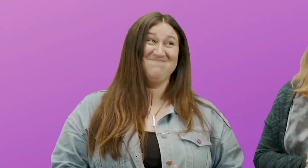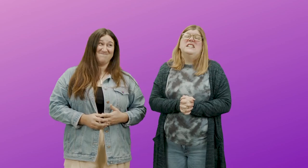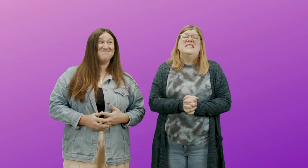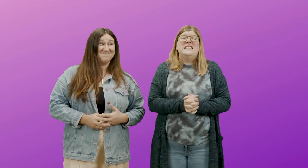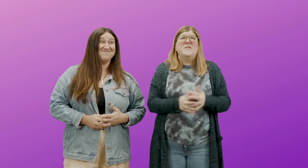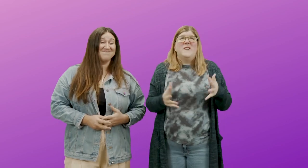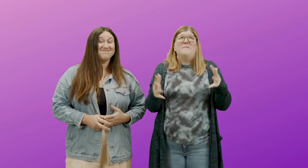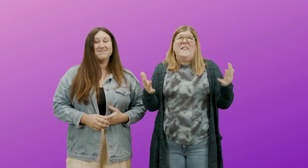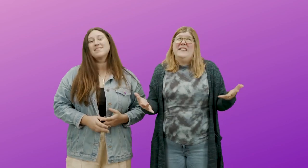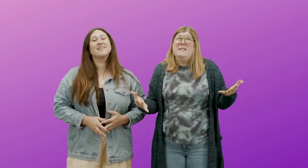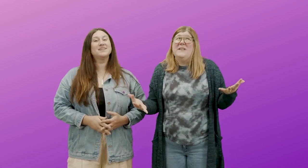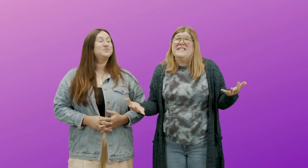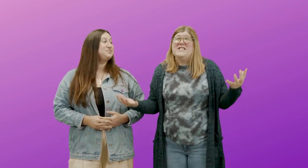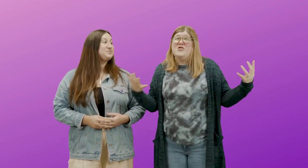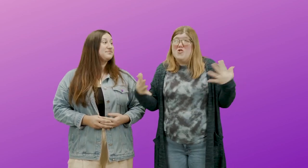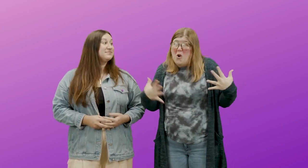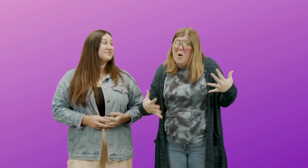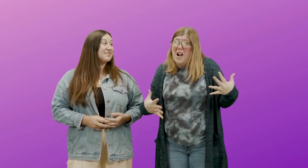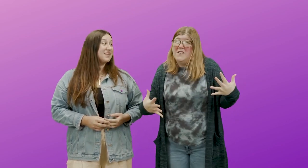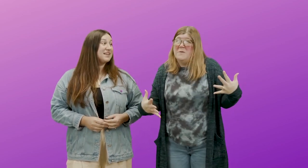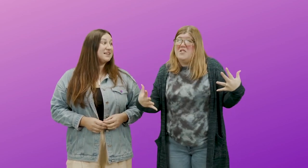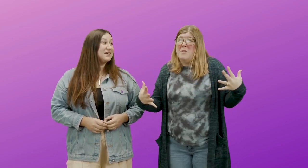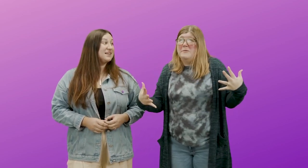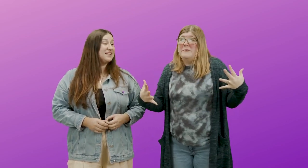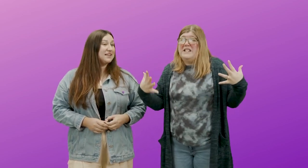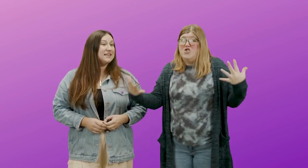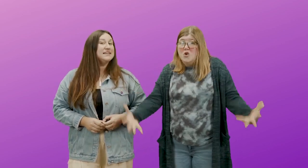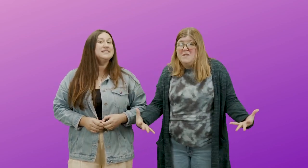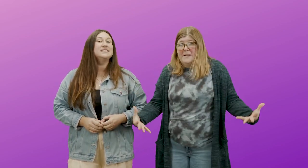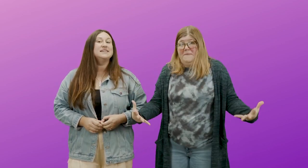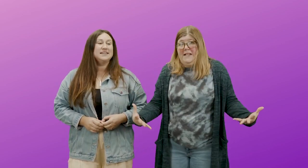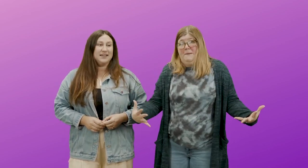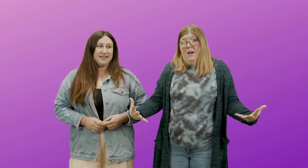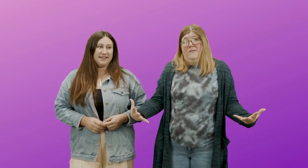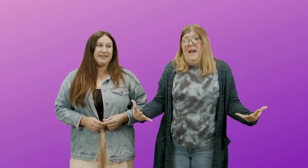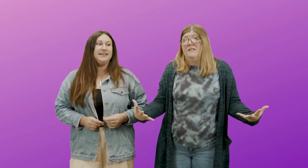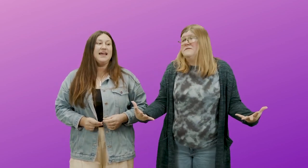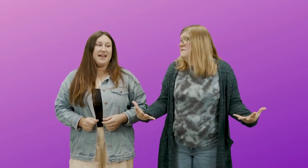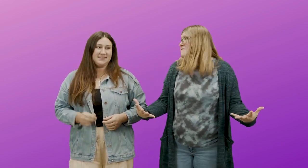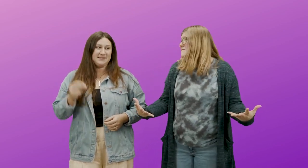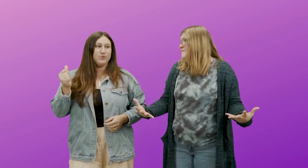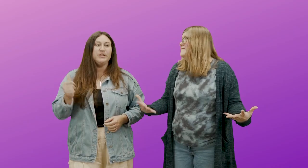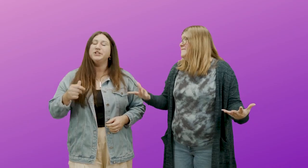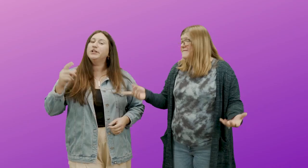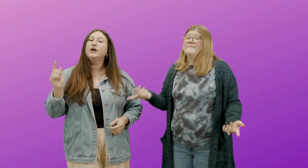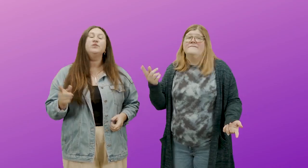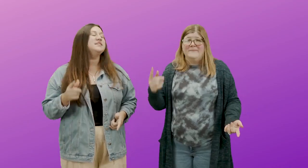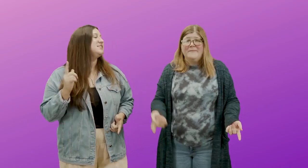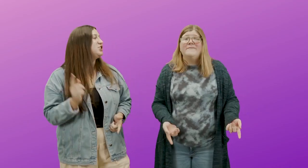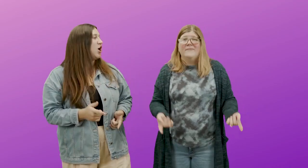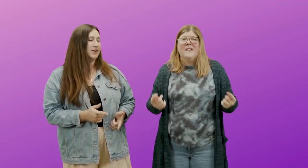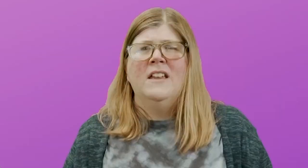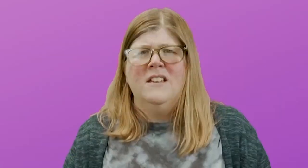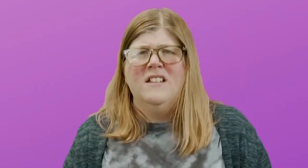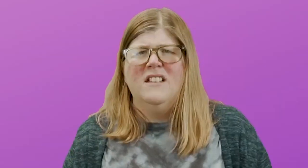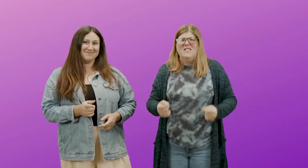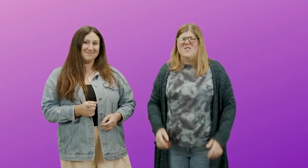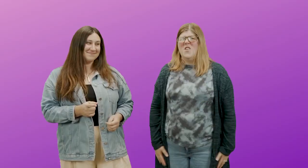so i'm thinking that because it's so hard that we should probably do something about that yes we should close in a song in a